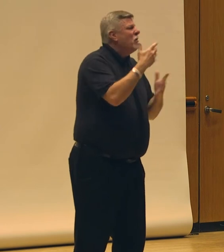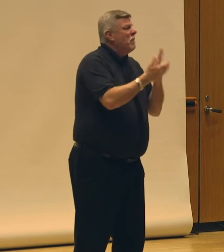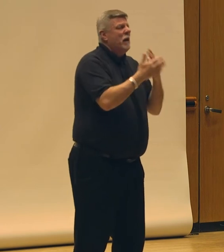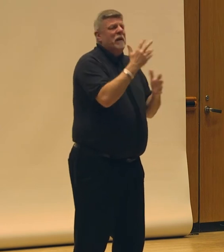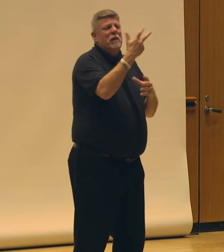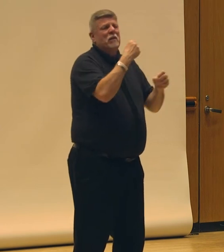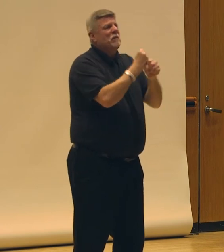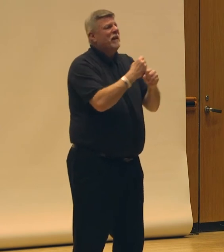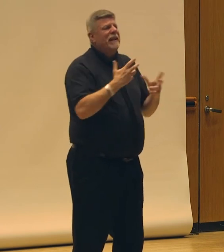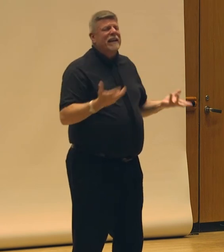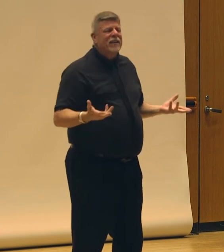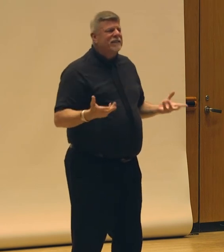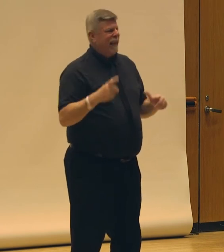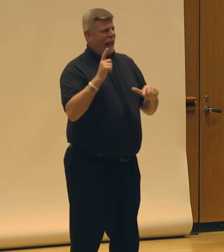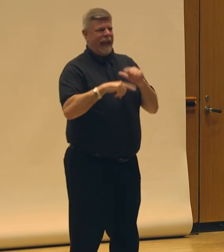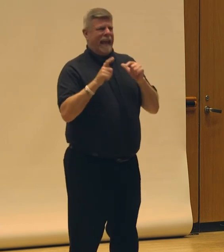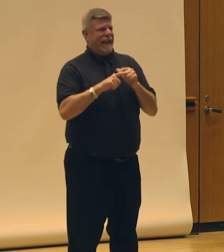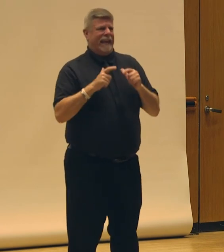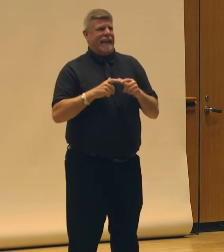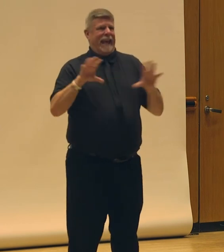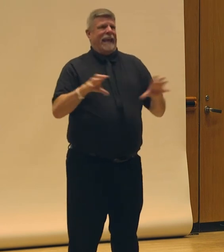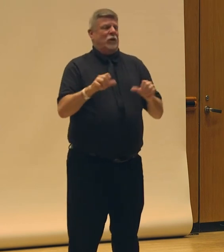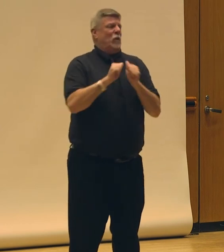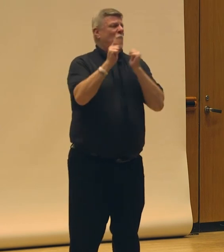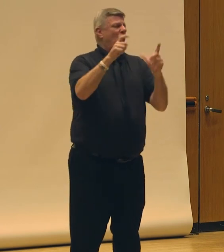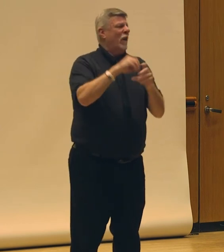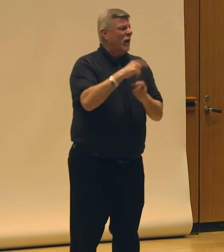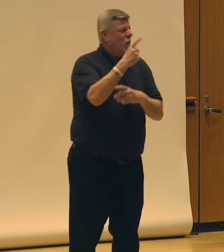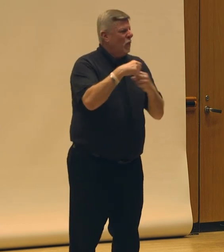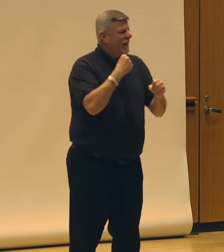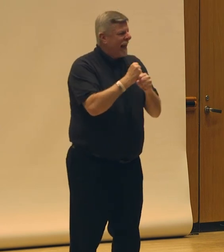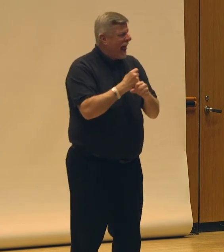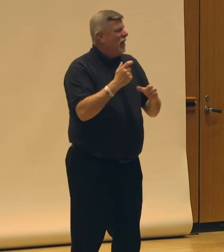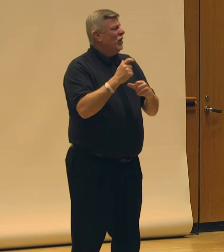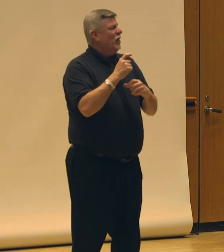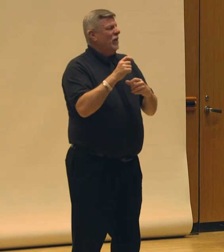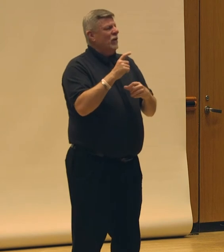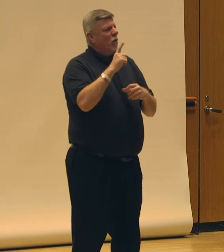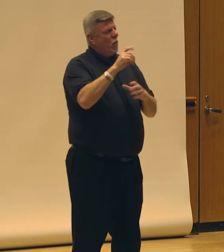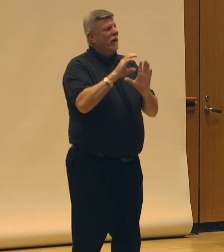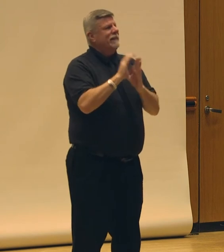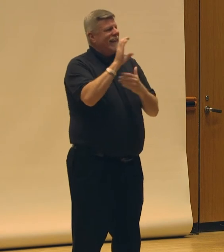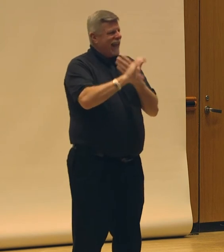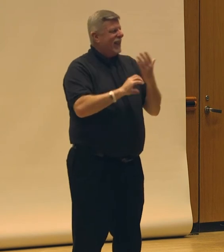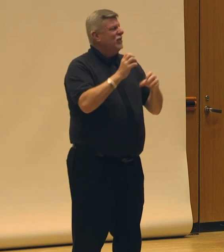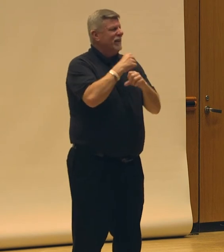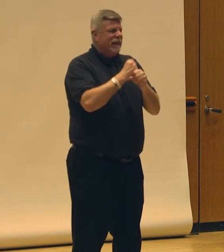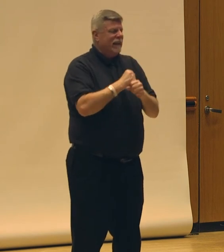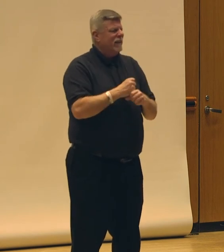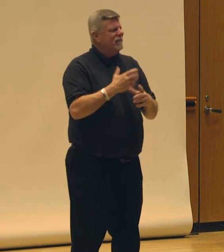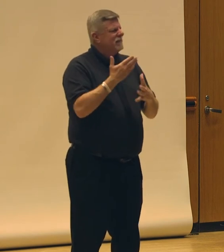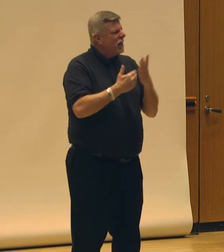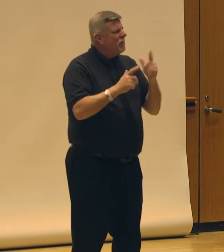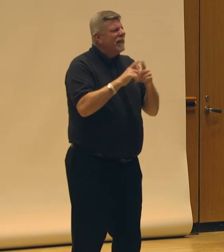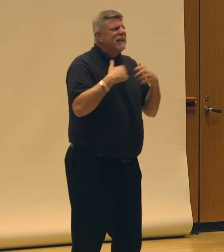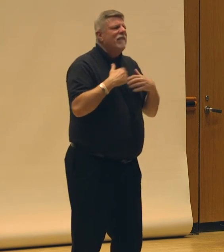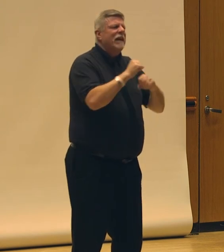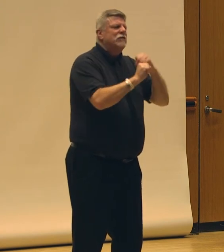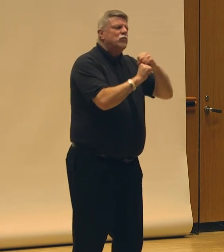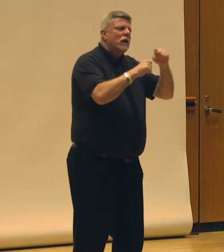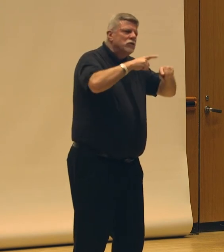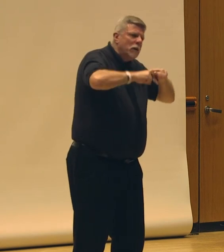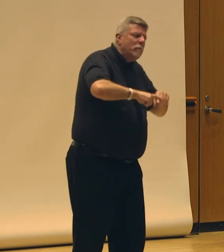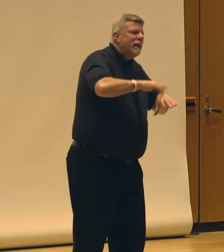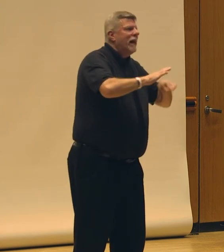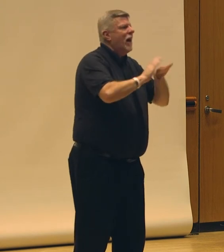that can't fit into that fiscal calendar. And these types of things that, you know, have this sort of structural dependency on a